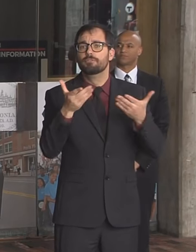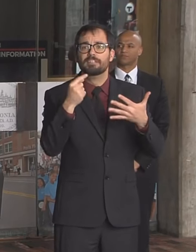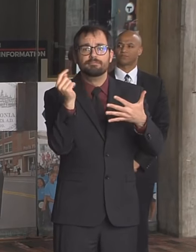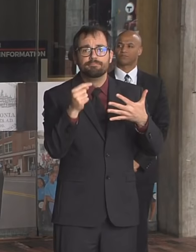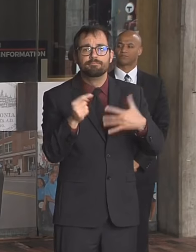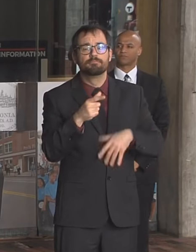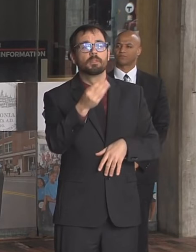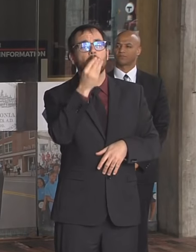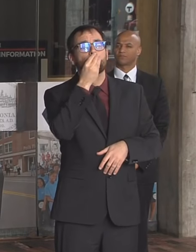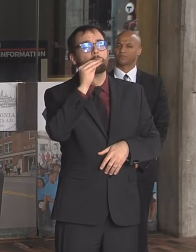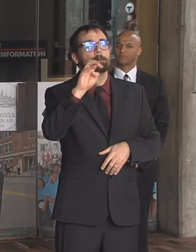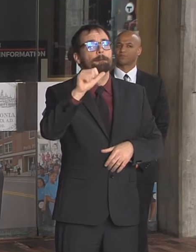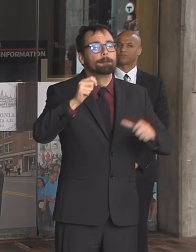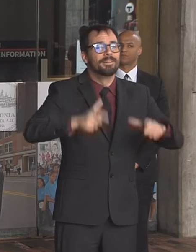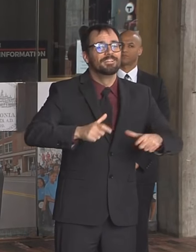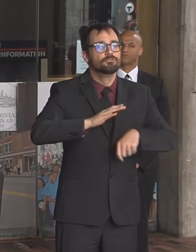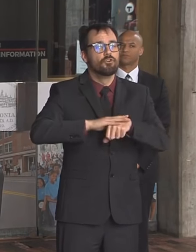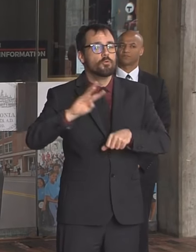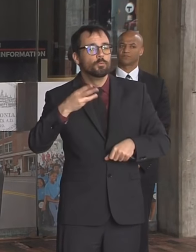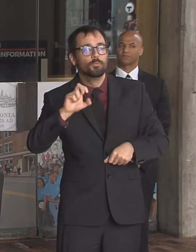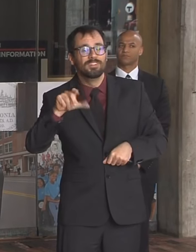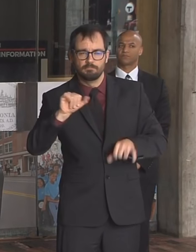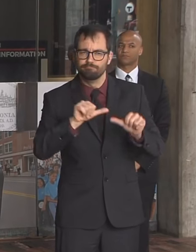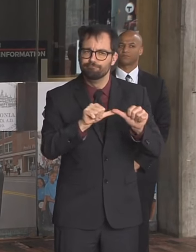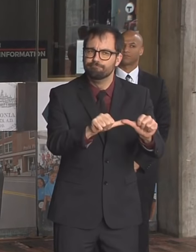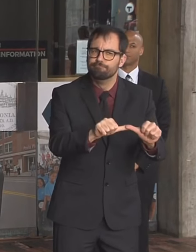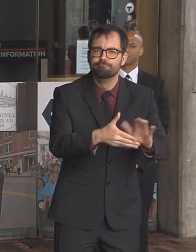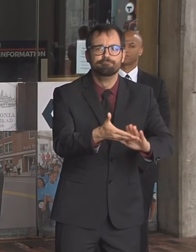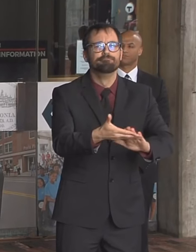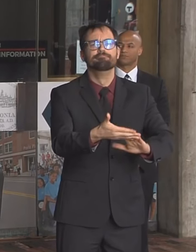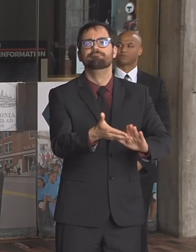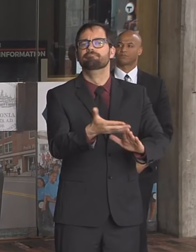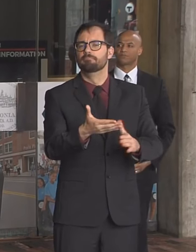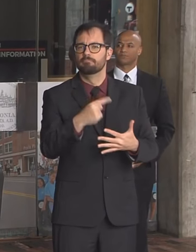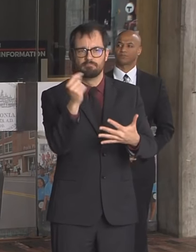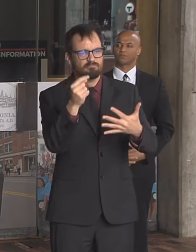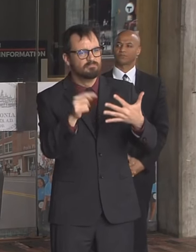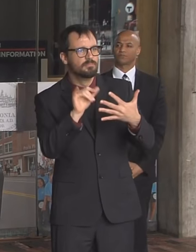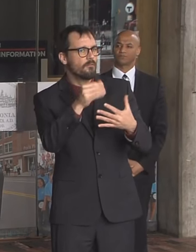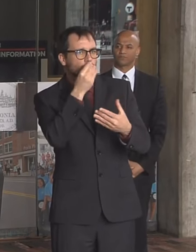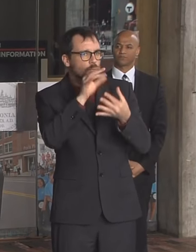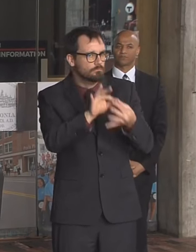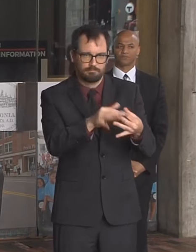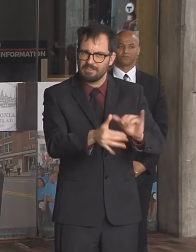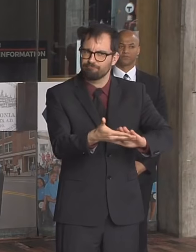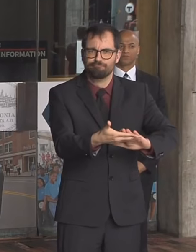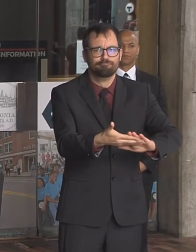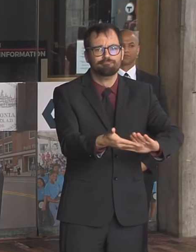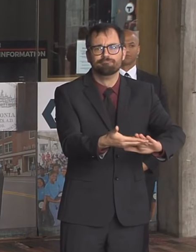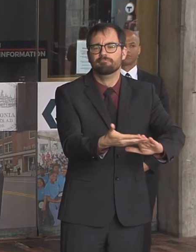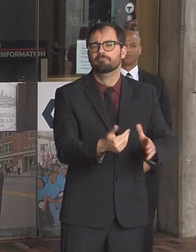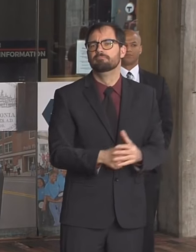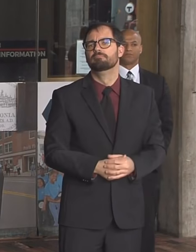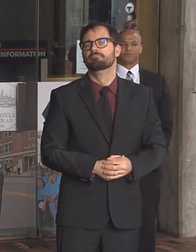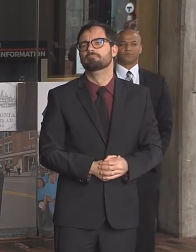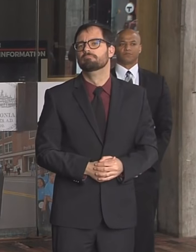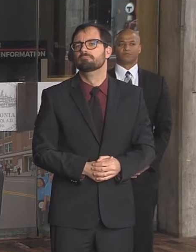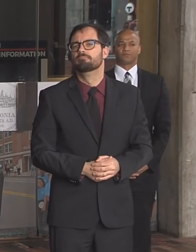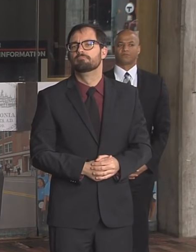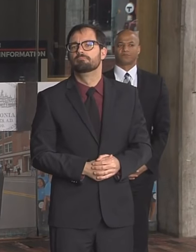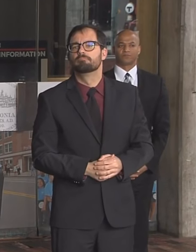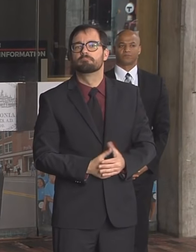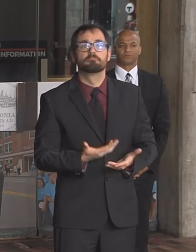comprehensive plans for our seniors right now in the private buildings as well as the ones that are city owned and also on folks that live in their own homes.